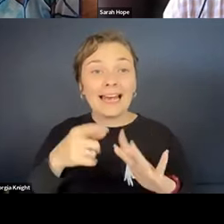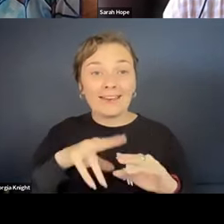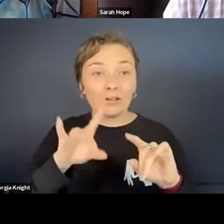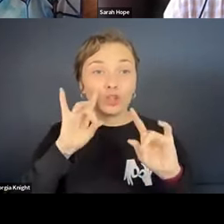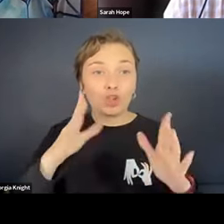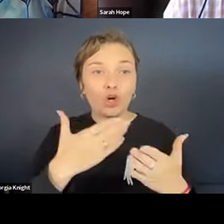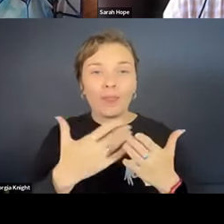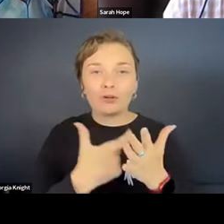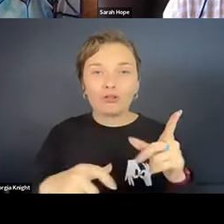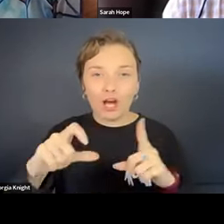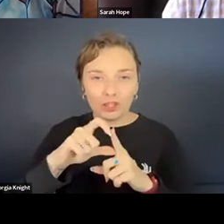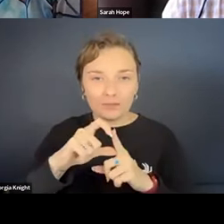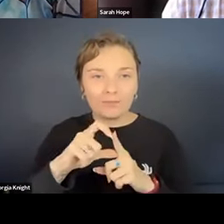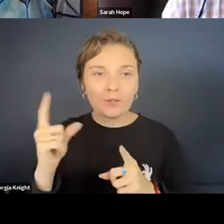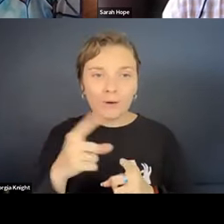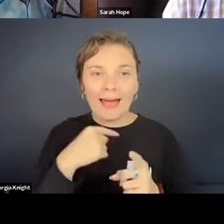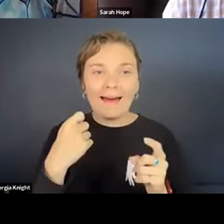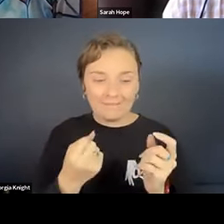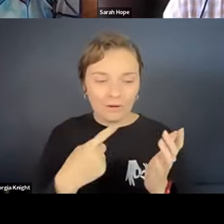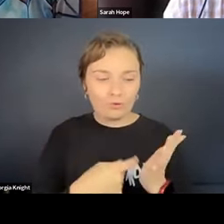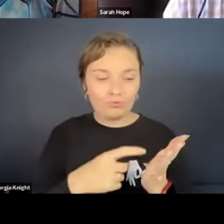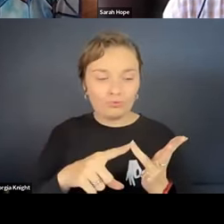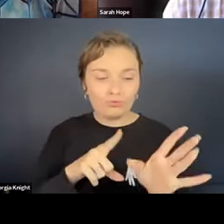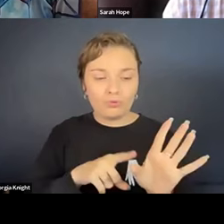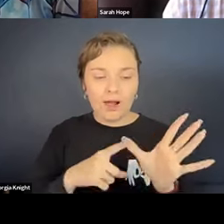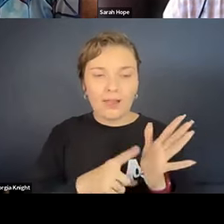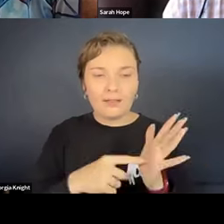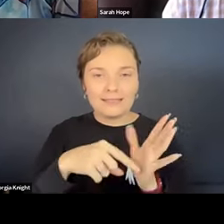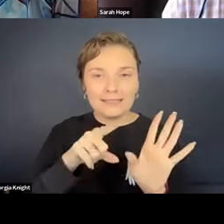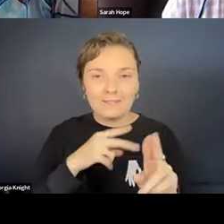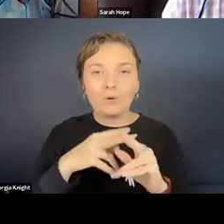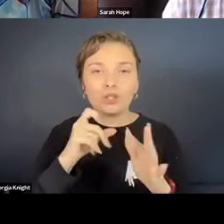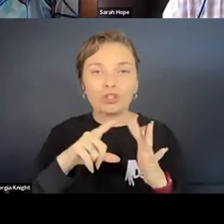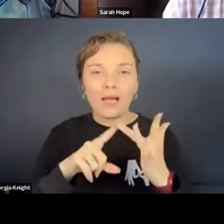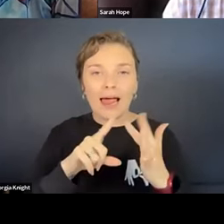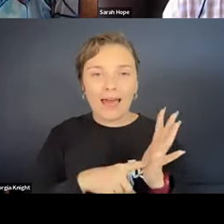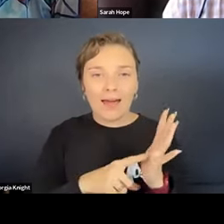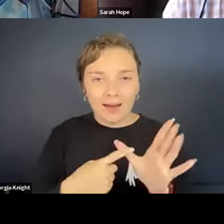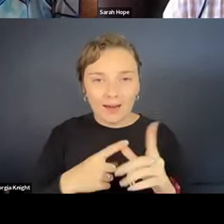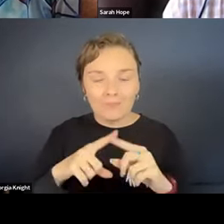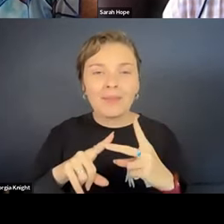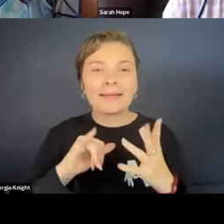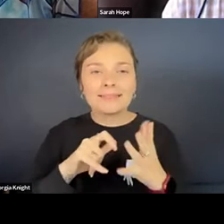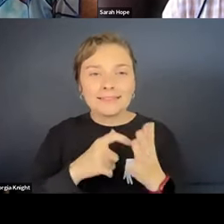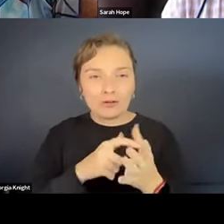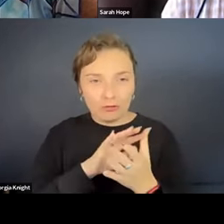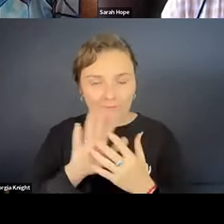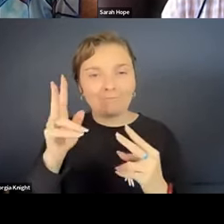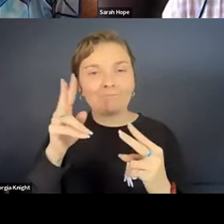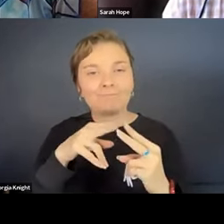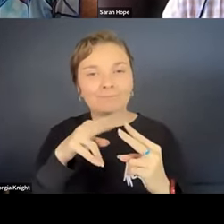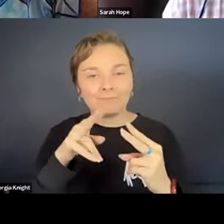on the road. So we've got royalties for for Chella and for Sarah as the main